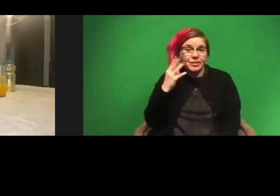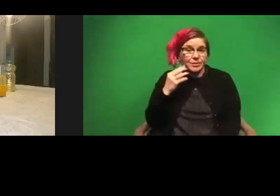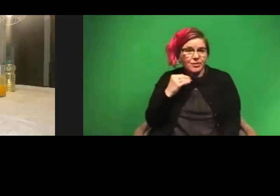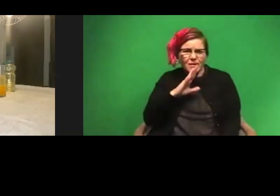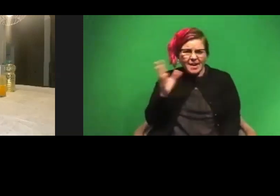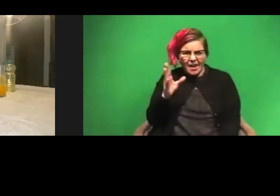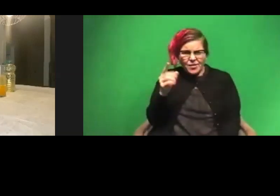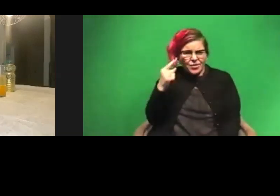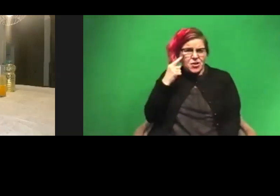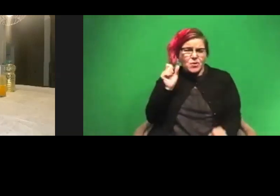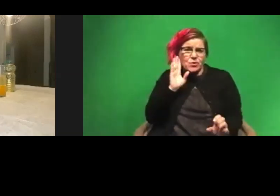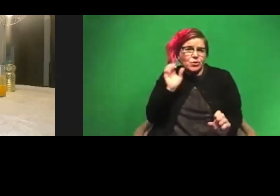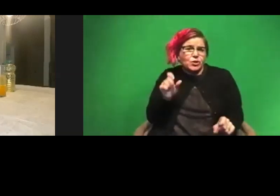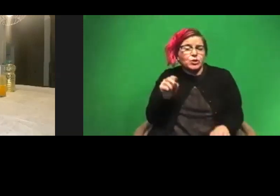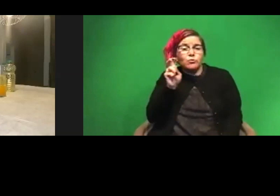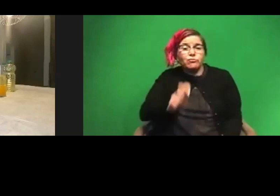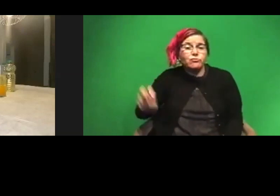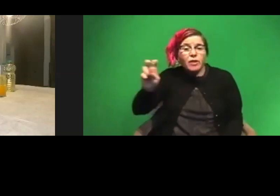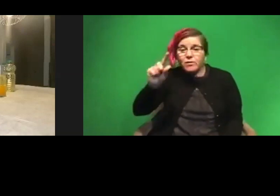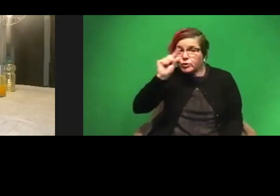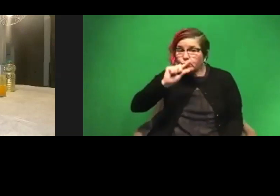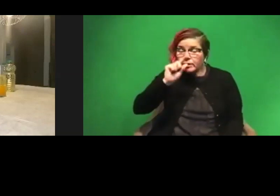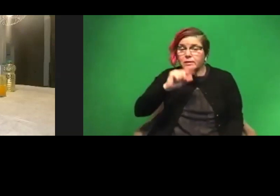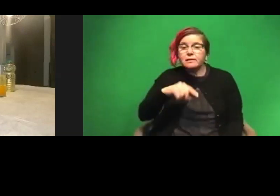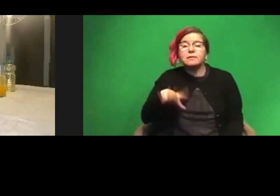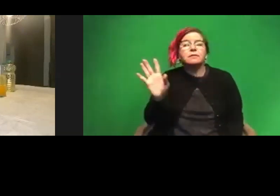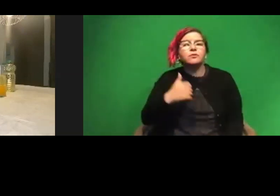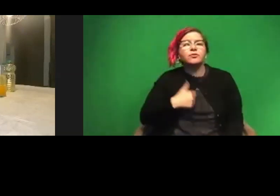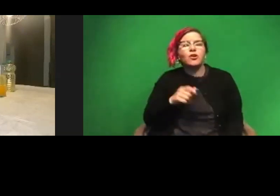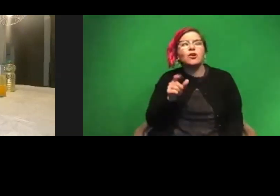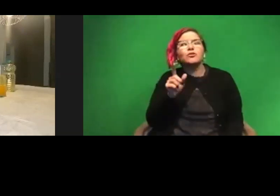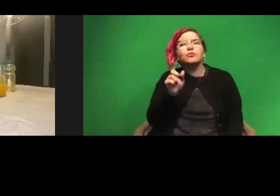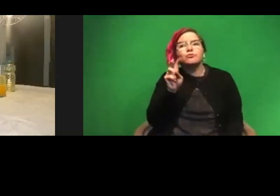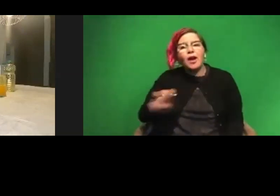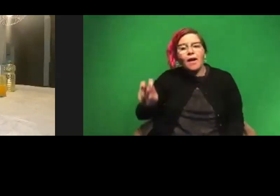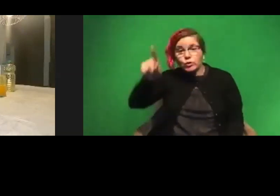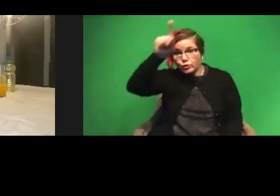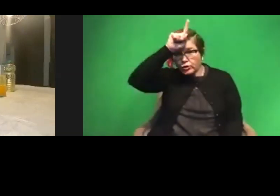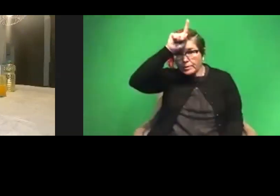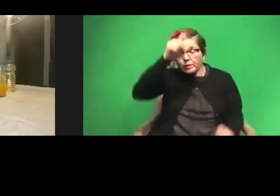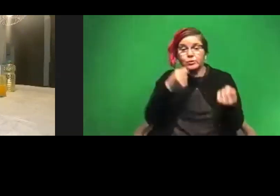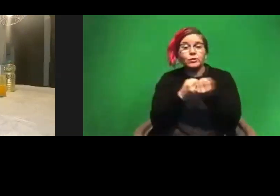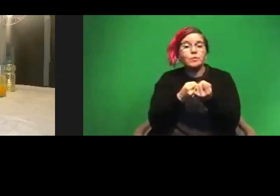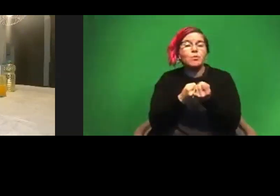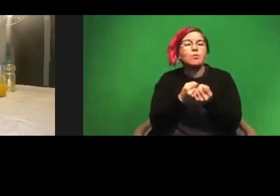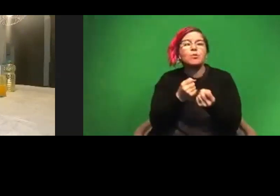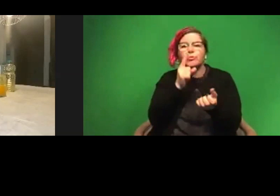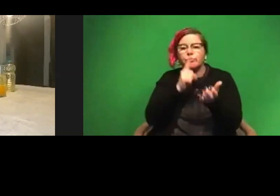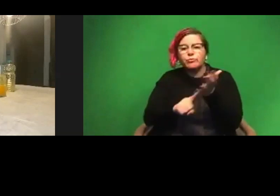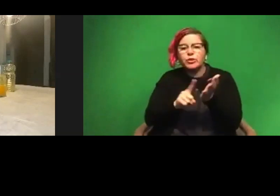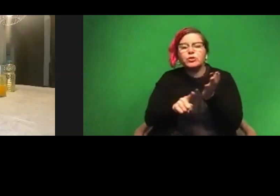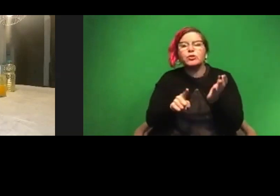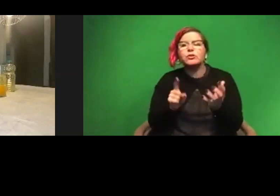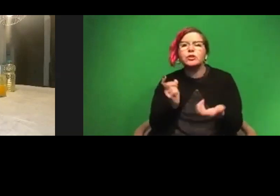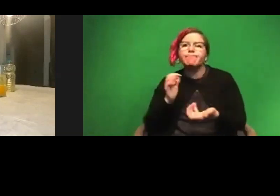from I've traveled to Greece. I'm sorry. I traveled to Germany to support some research and find collaborators